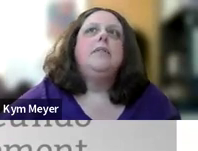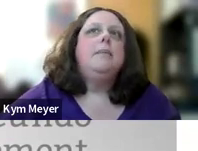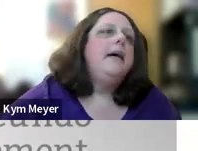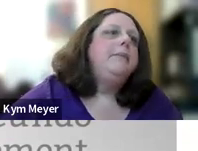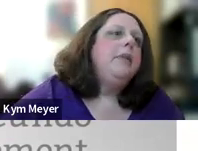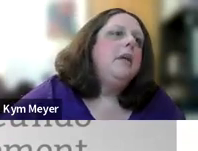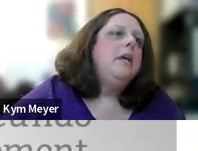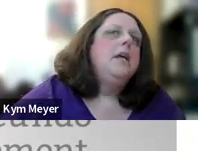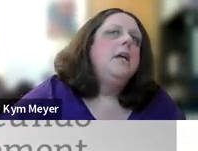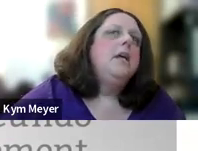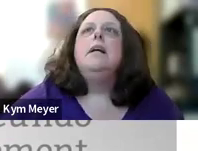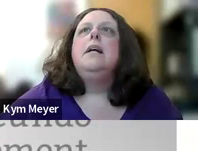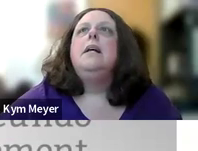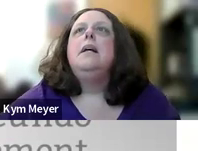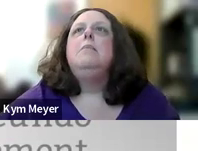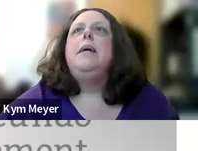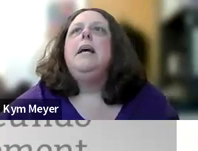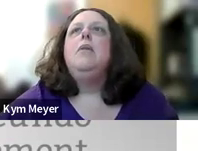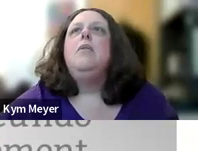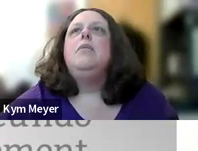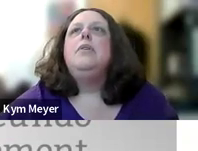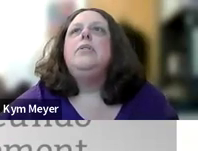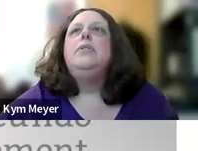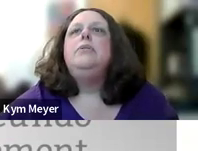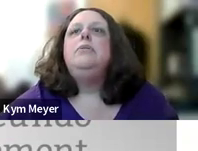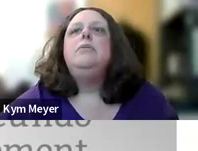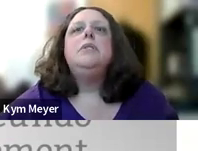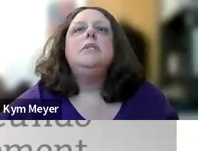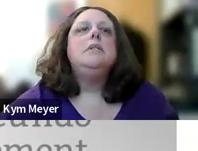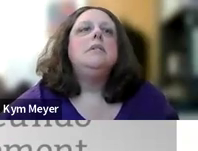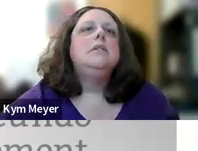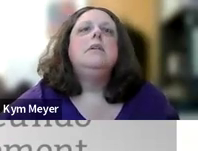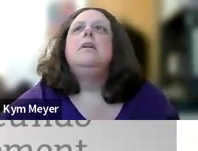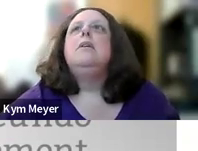Sorry about that. Let me get over to you.